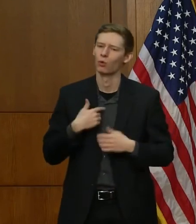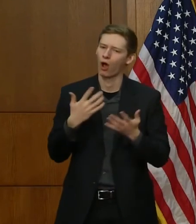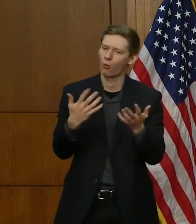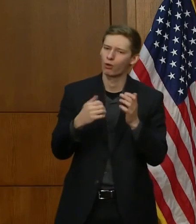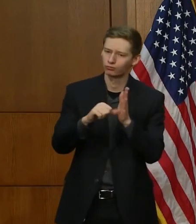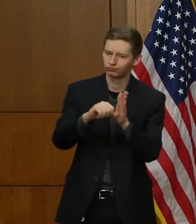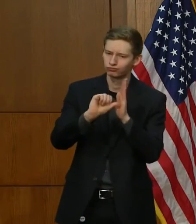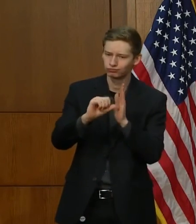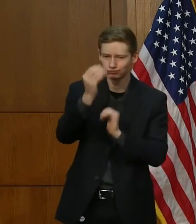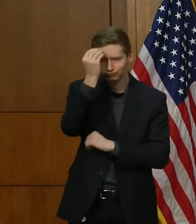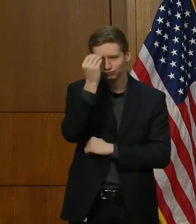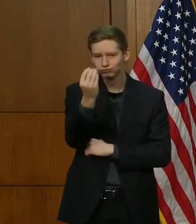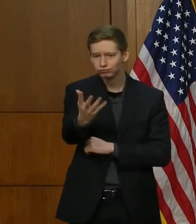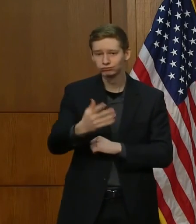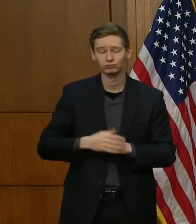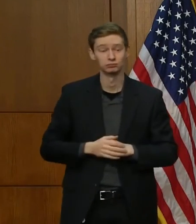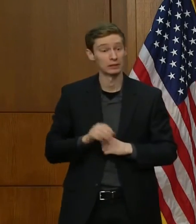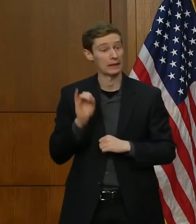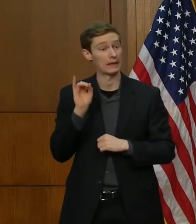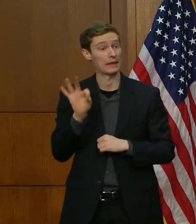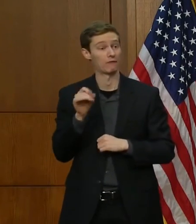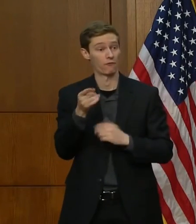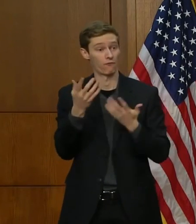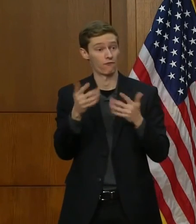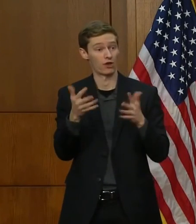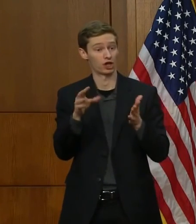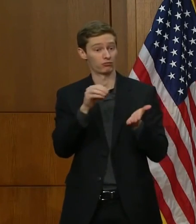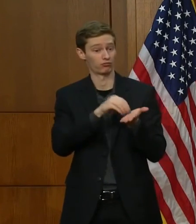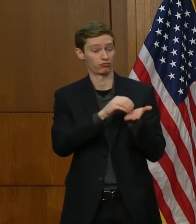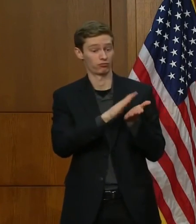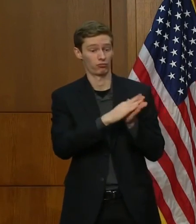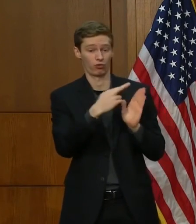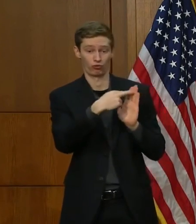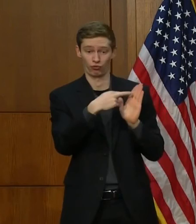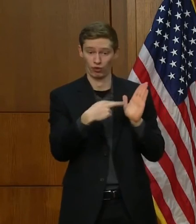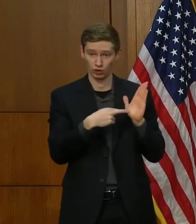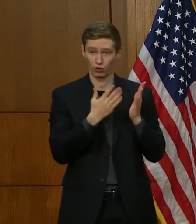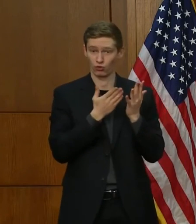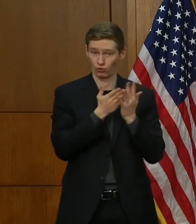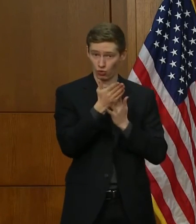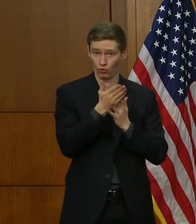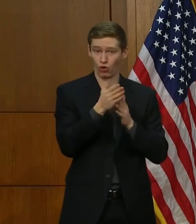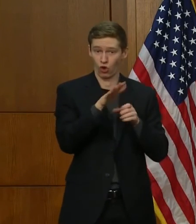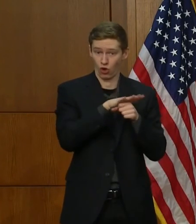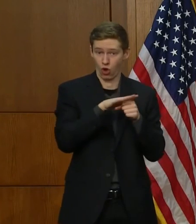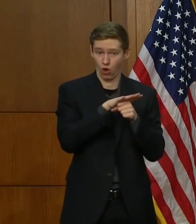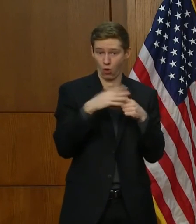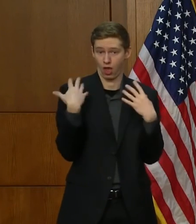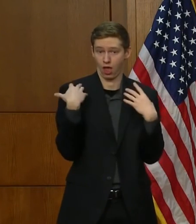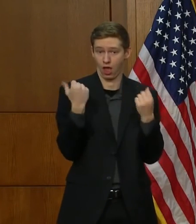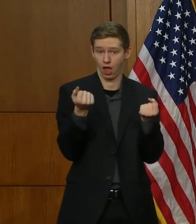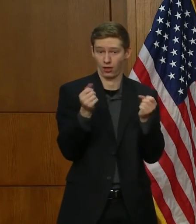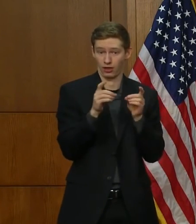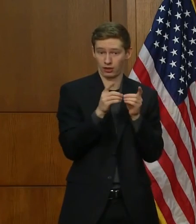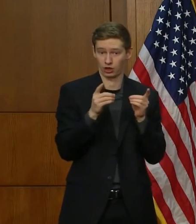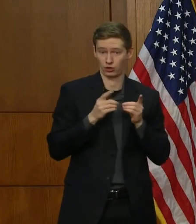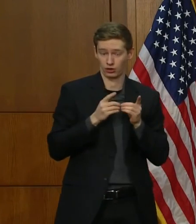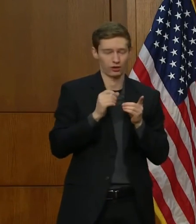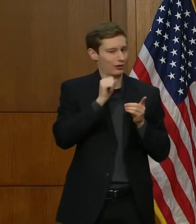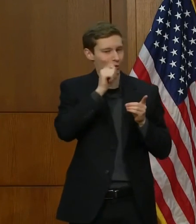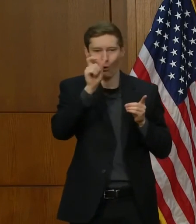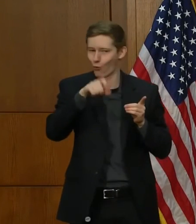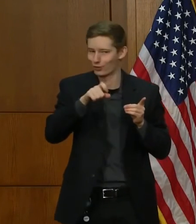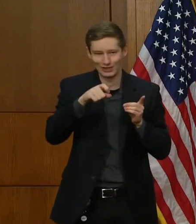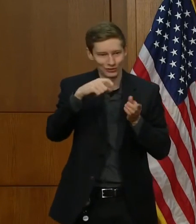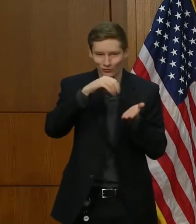if you've already pre-registered through your local health district, you do not need to pre-register again. You